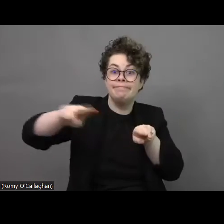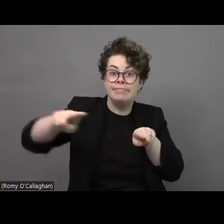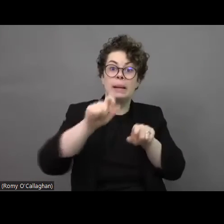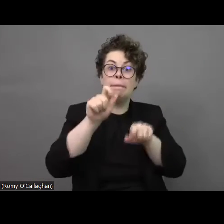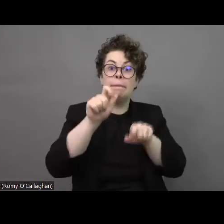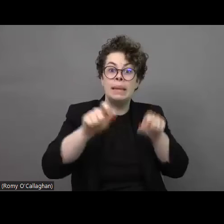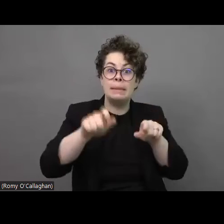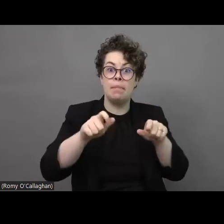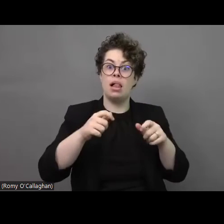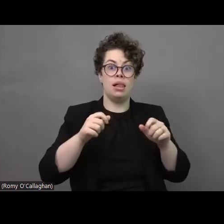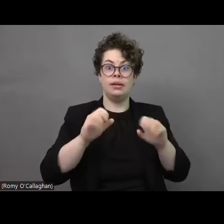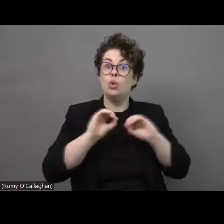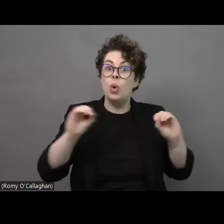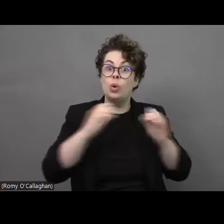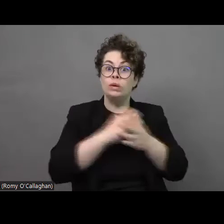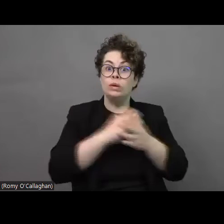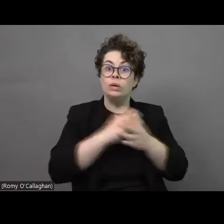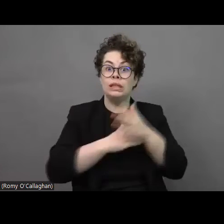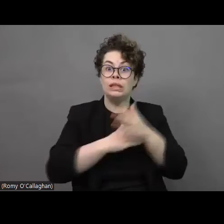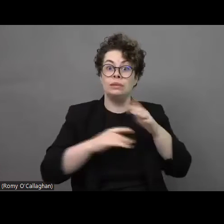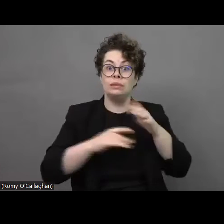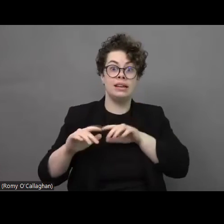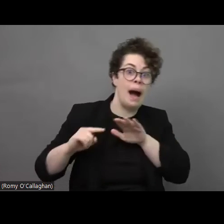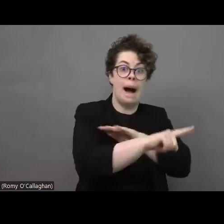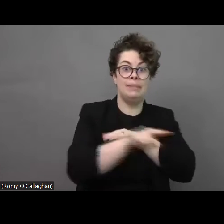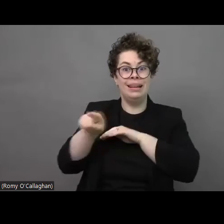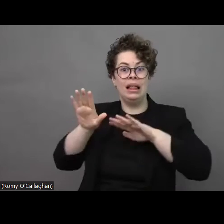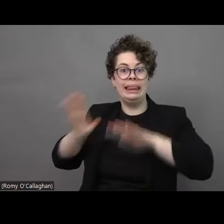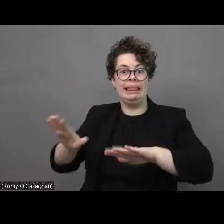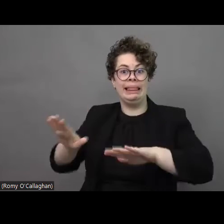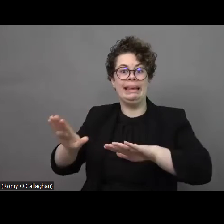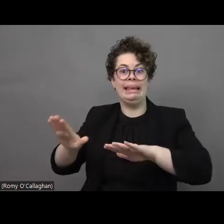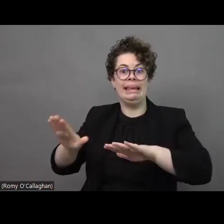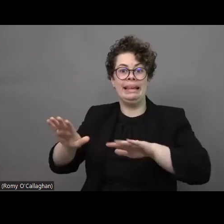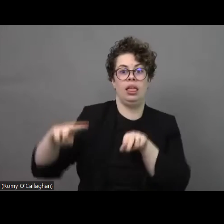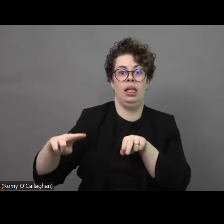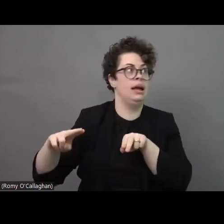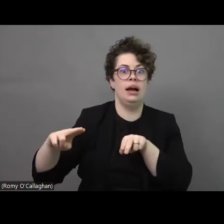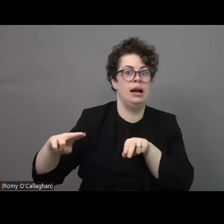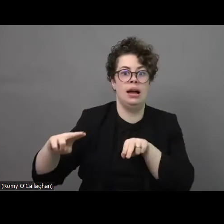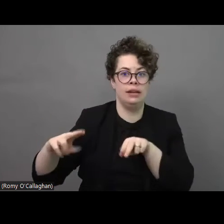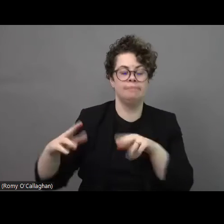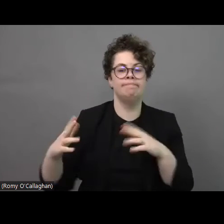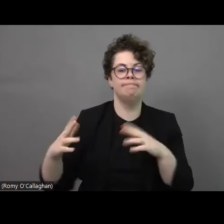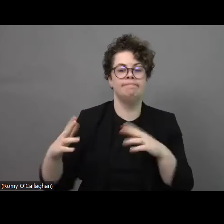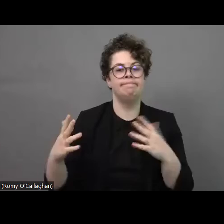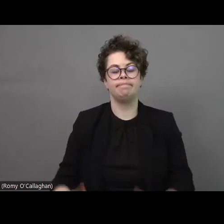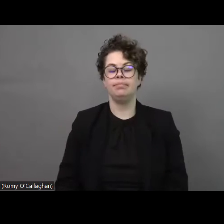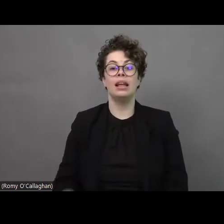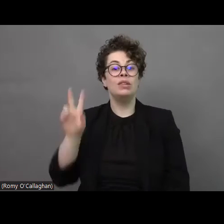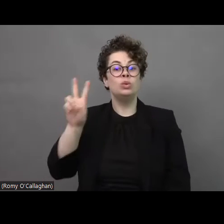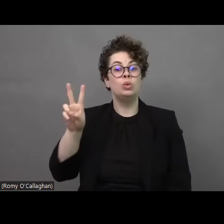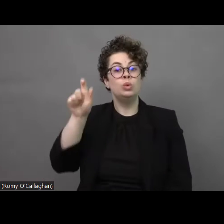conflict. To tell us more about the situation, we have two people from Ukraine who are representing disabled persons